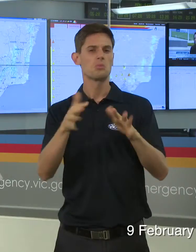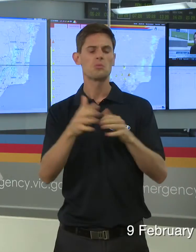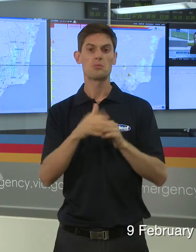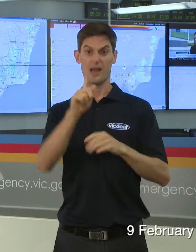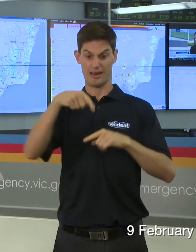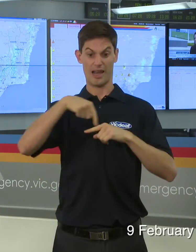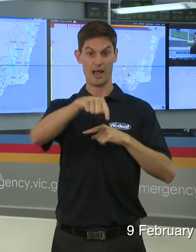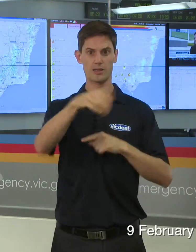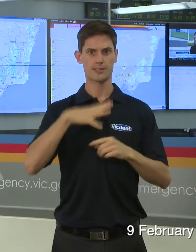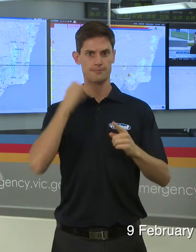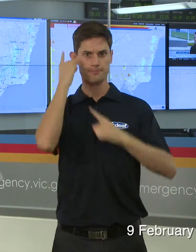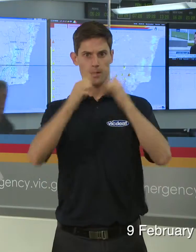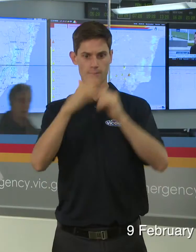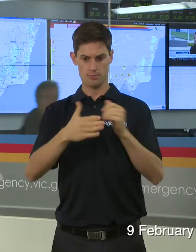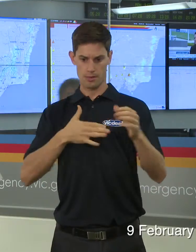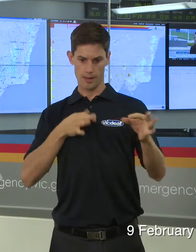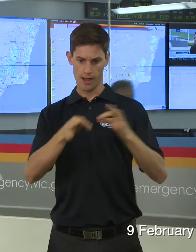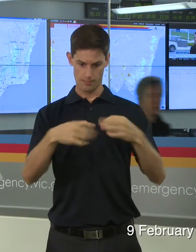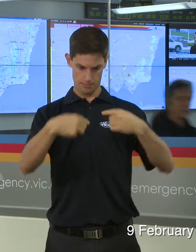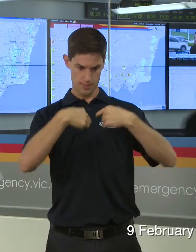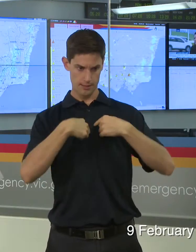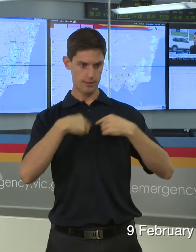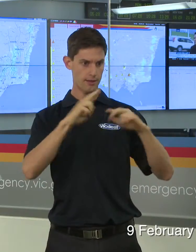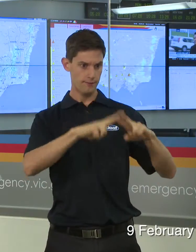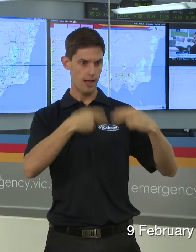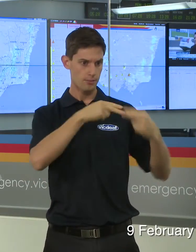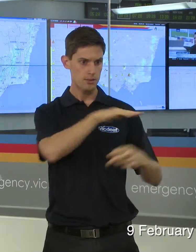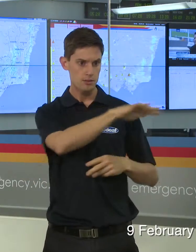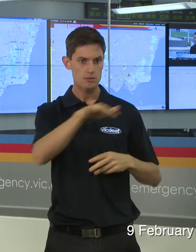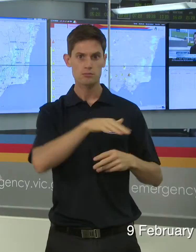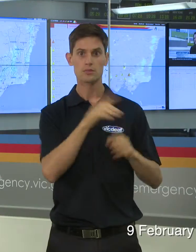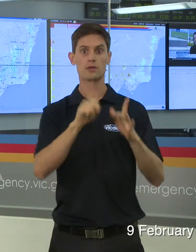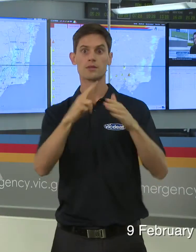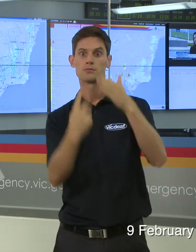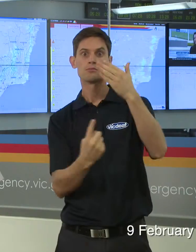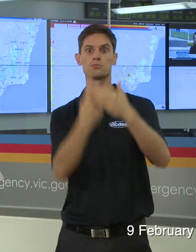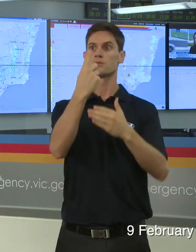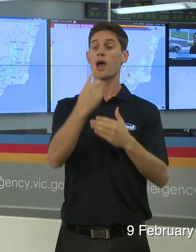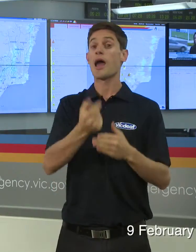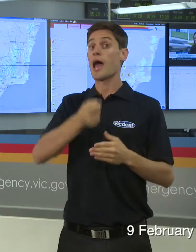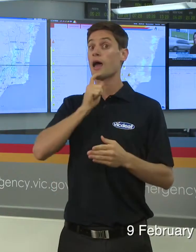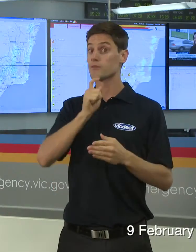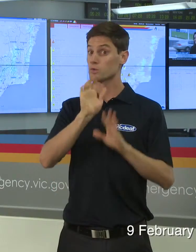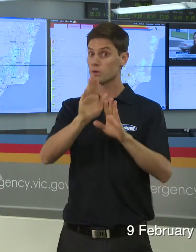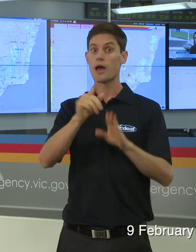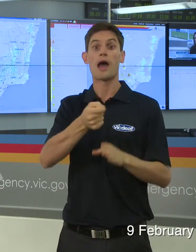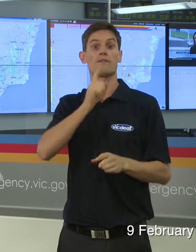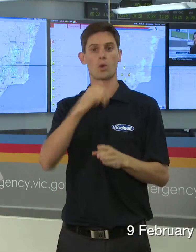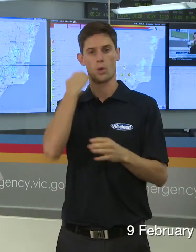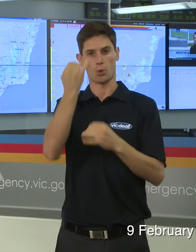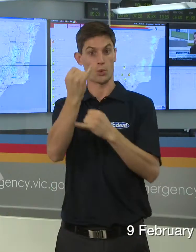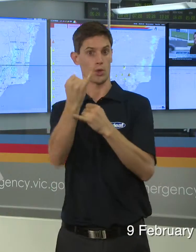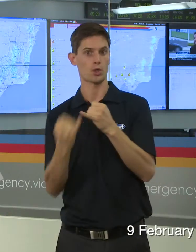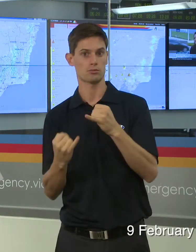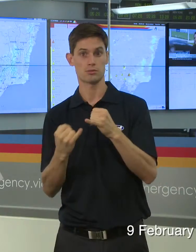what you do, what your family does, where you'll be, where you'll be at that afternoon period. know the finish of school is critical